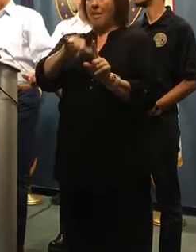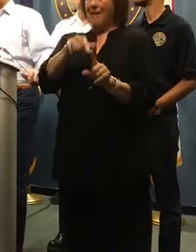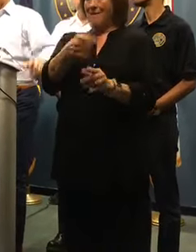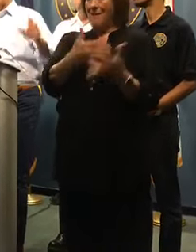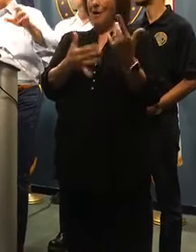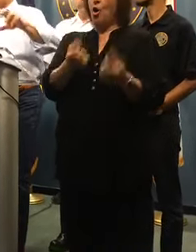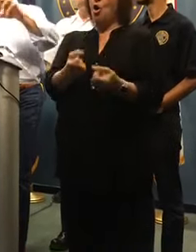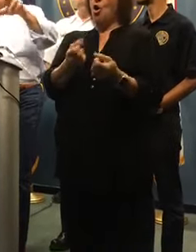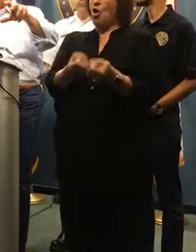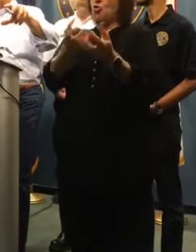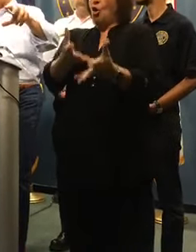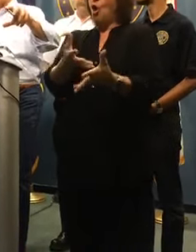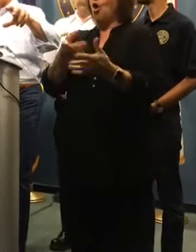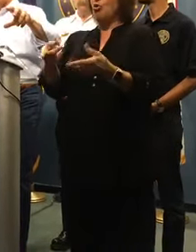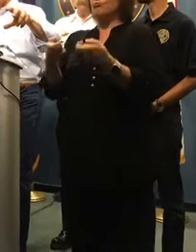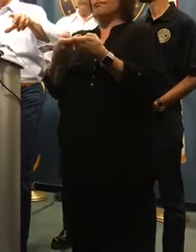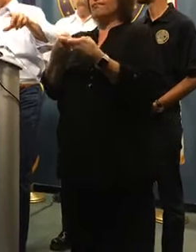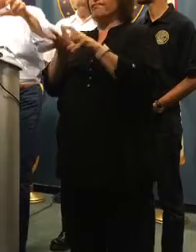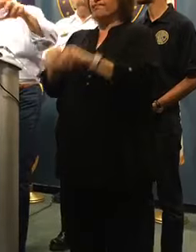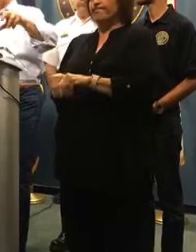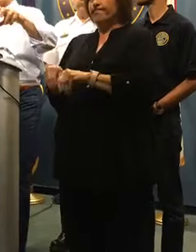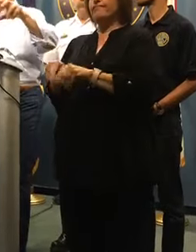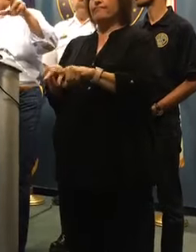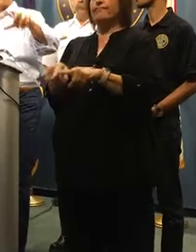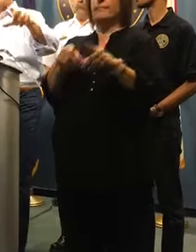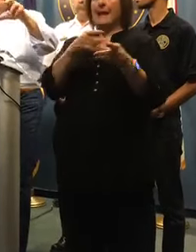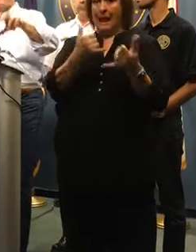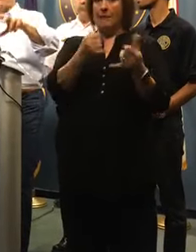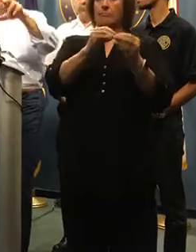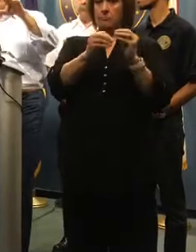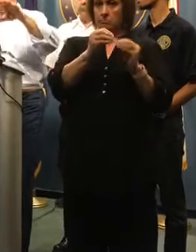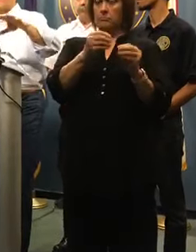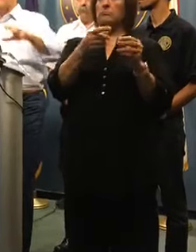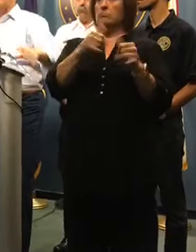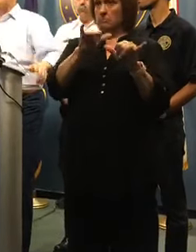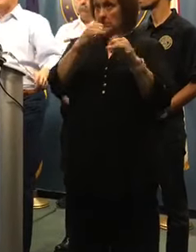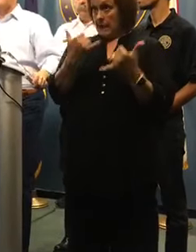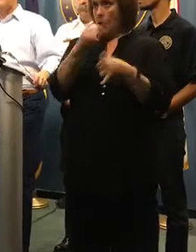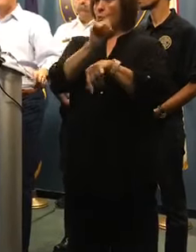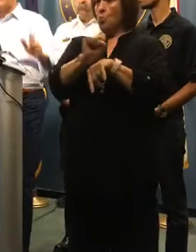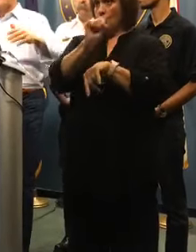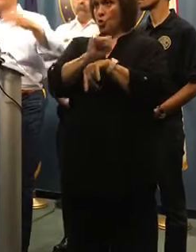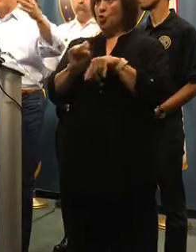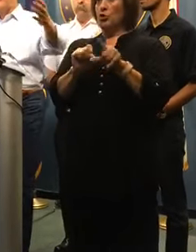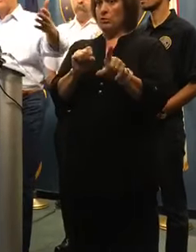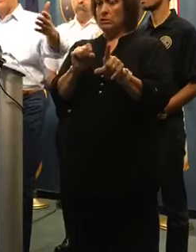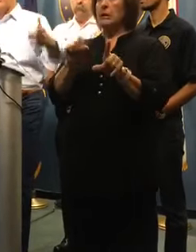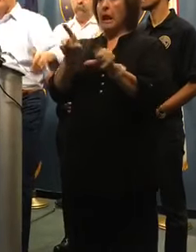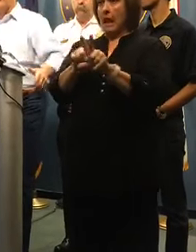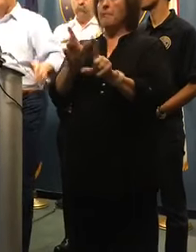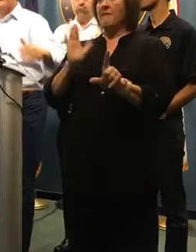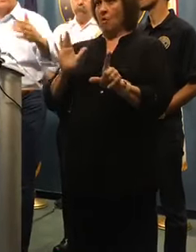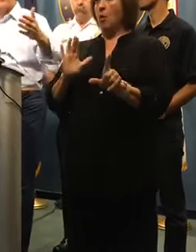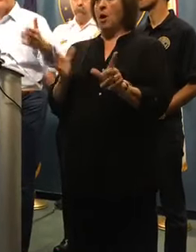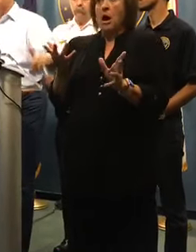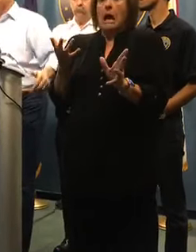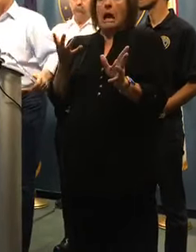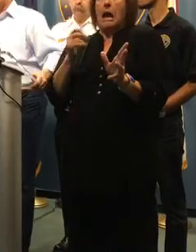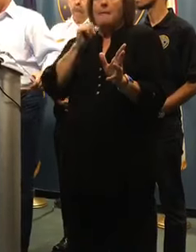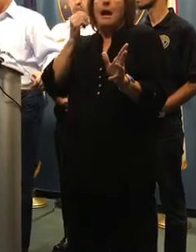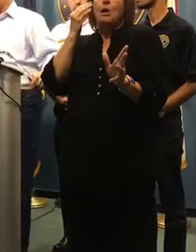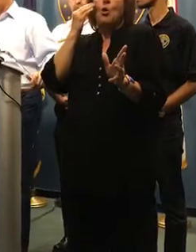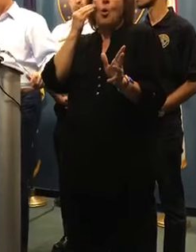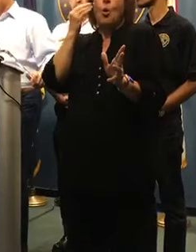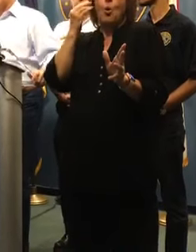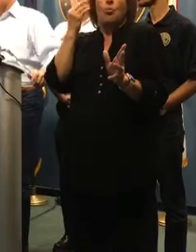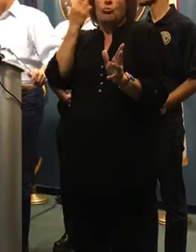and then now completely repair that and the turbine is back up and working at the capacity that it had before the thing occurred. So I don't know what the